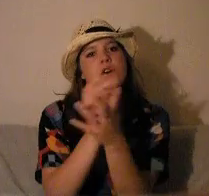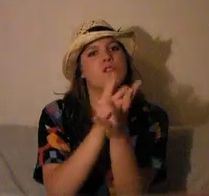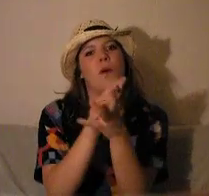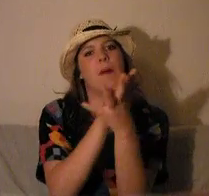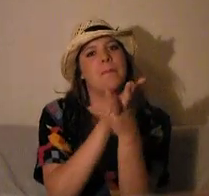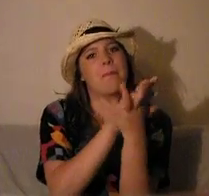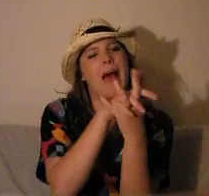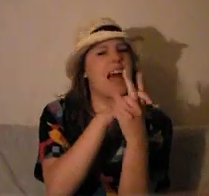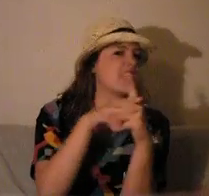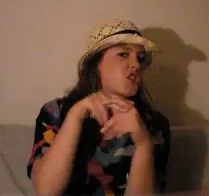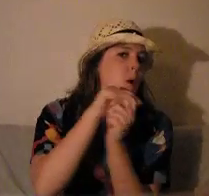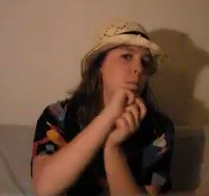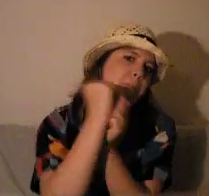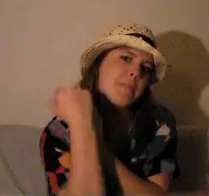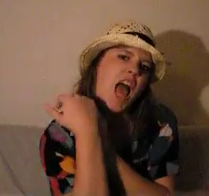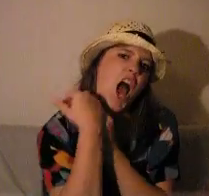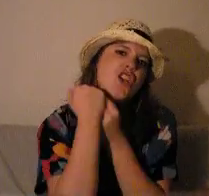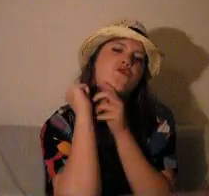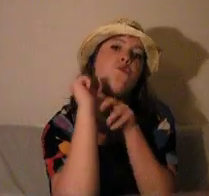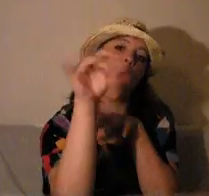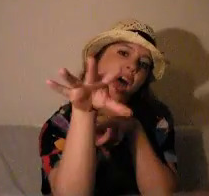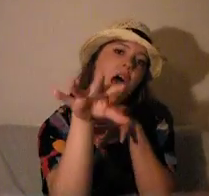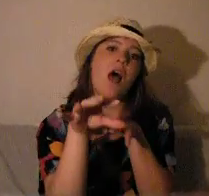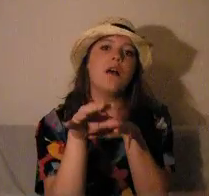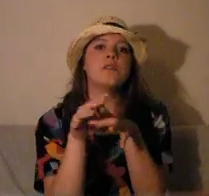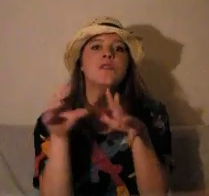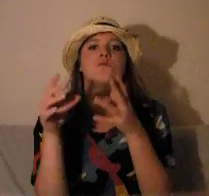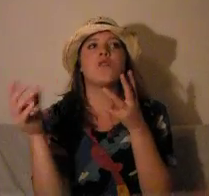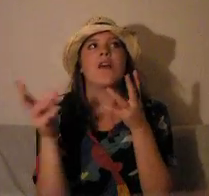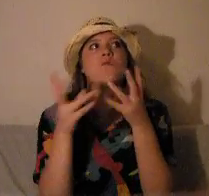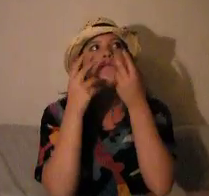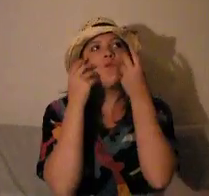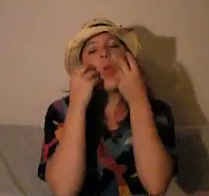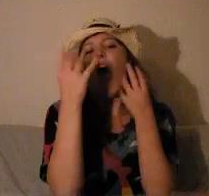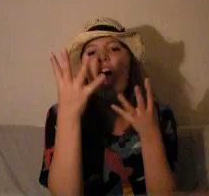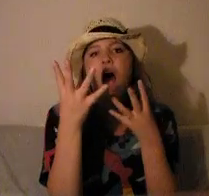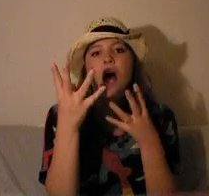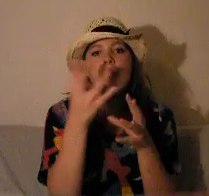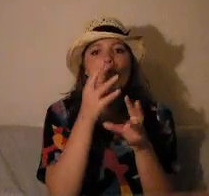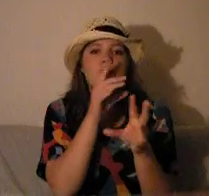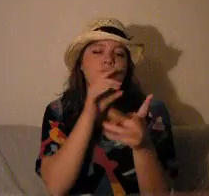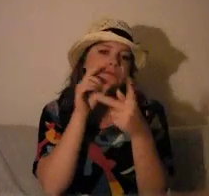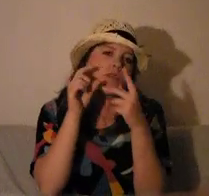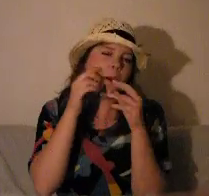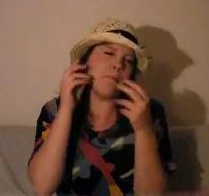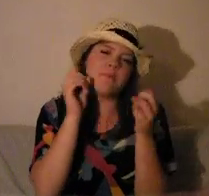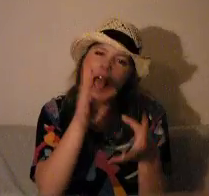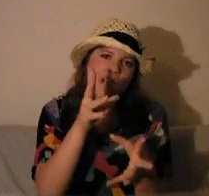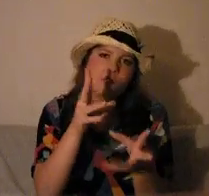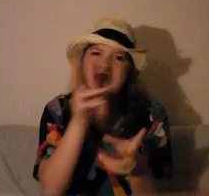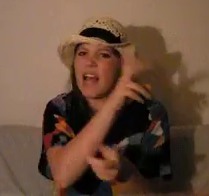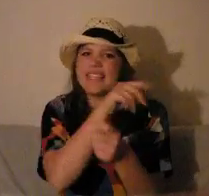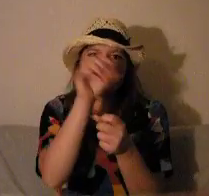then we can be deaf together, and we can talk with our hands, which is just as good, and